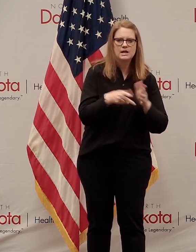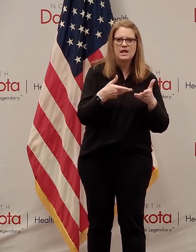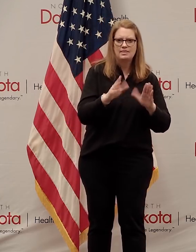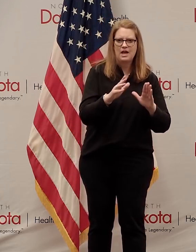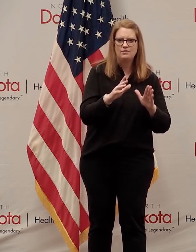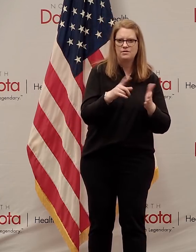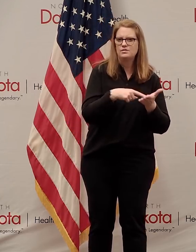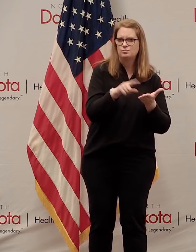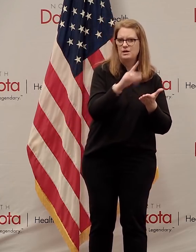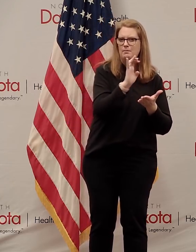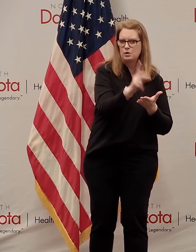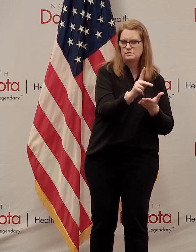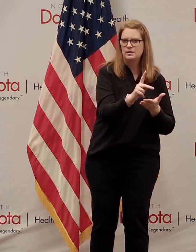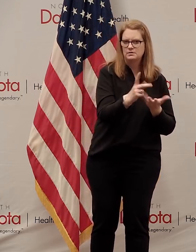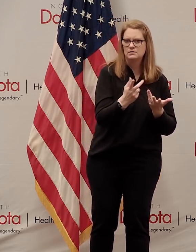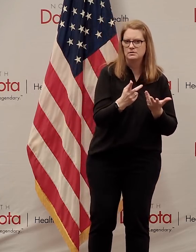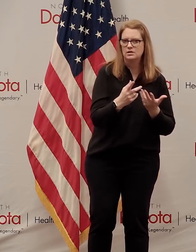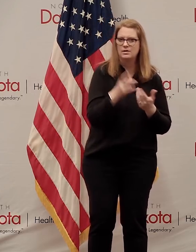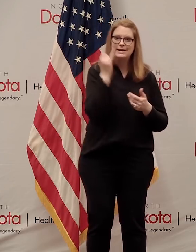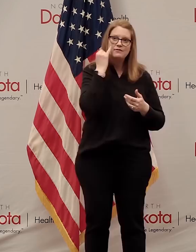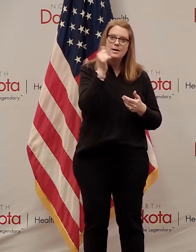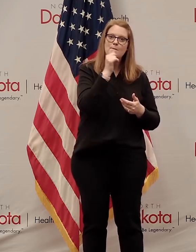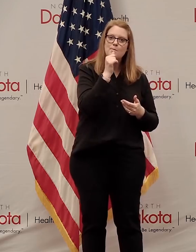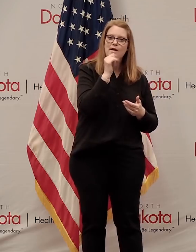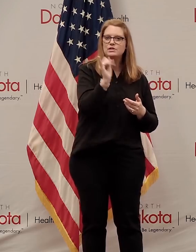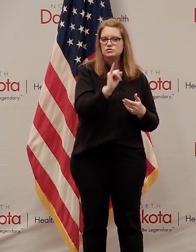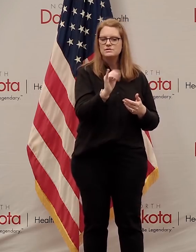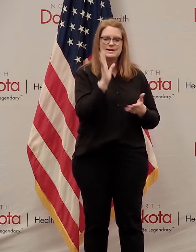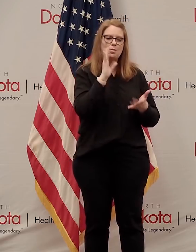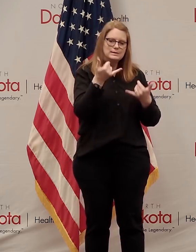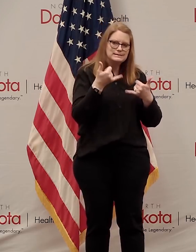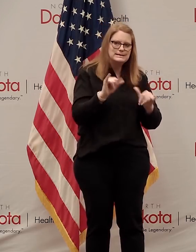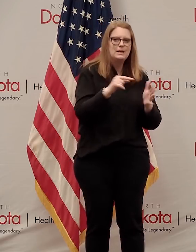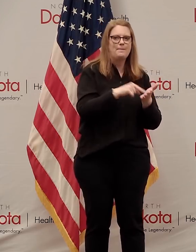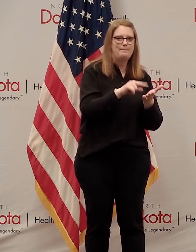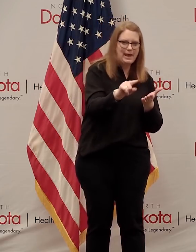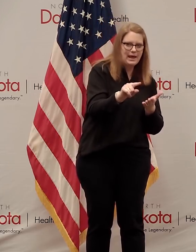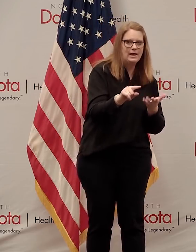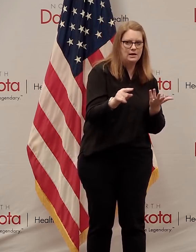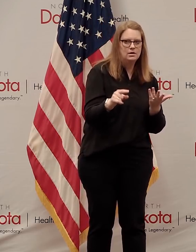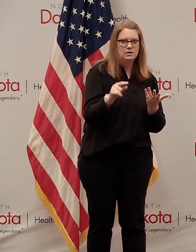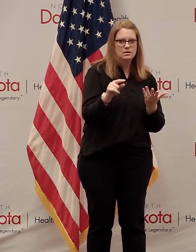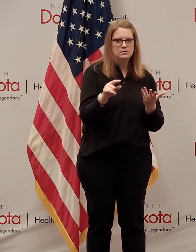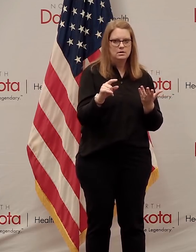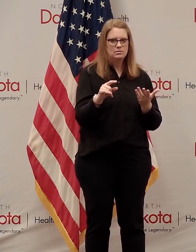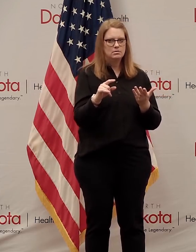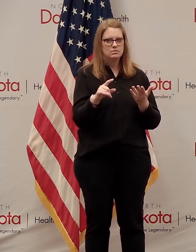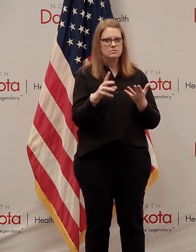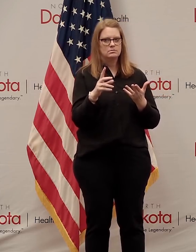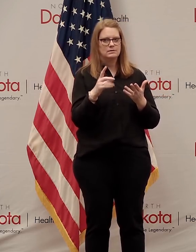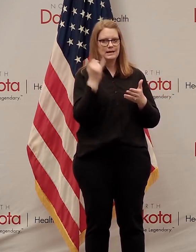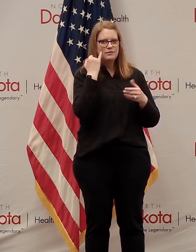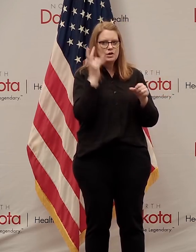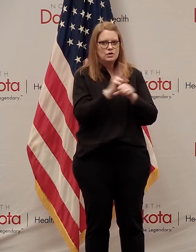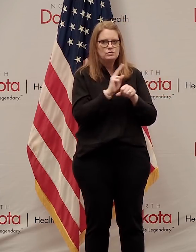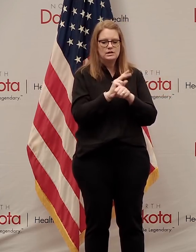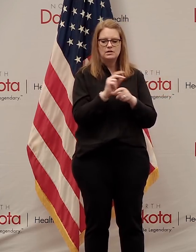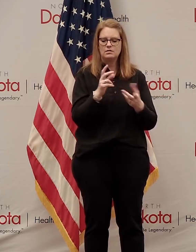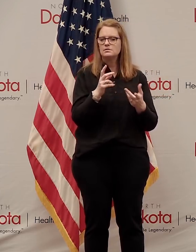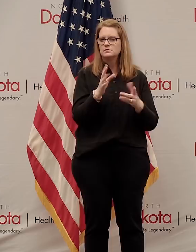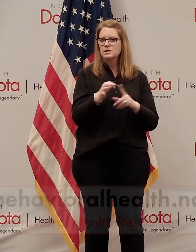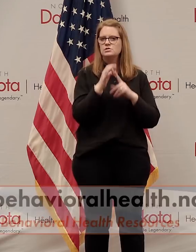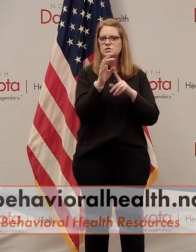for these telehealth services, whether it's private insurance, Medicaid, or utilizing your substance use disorder voucher.